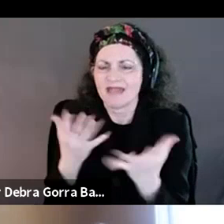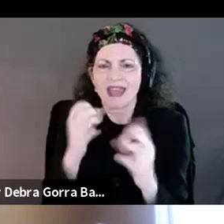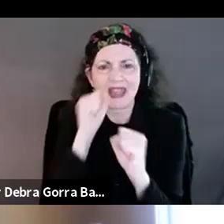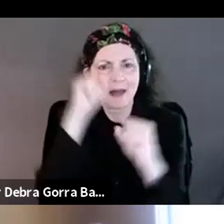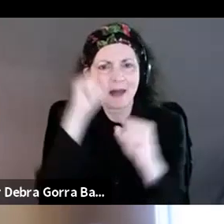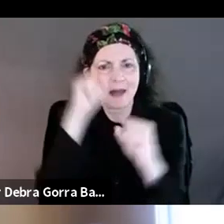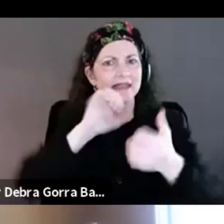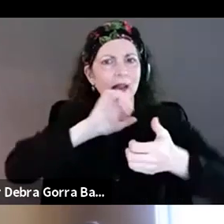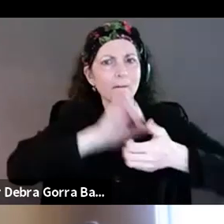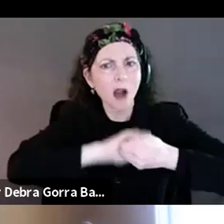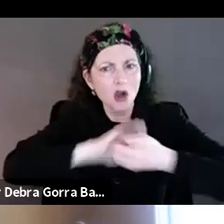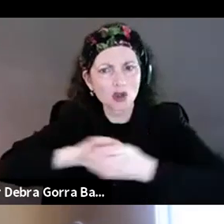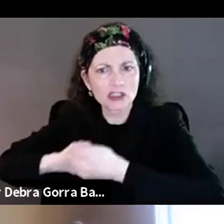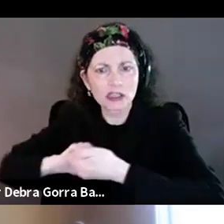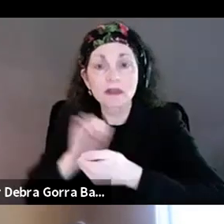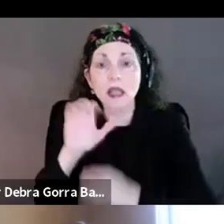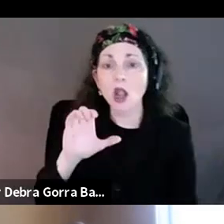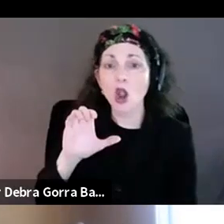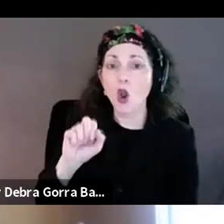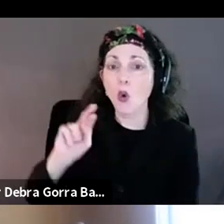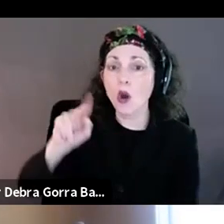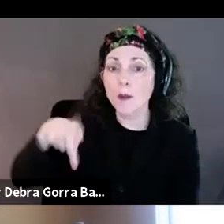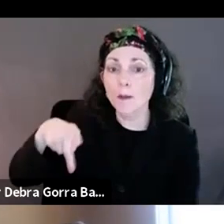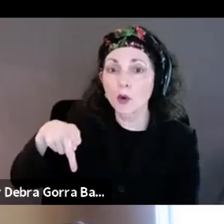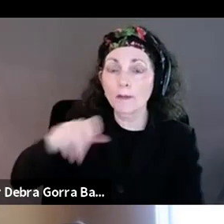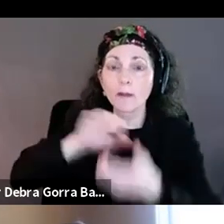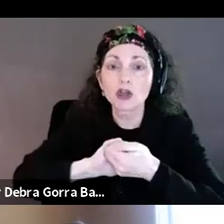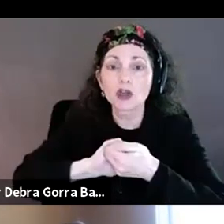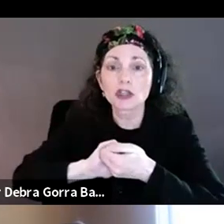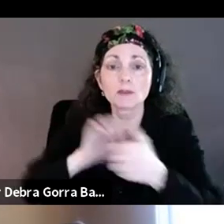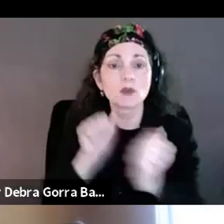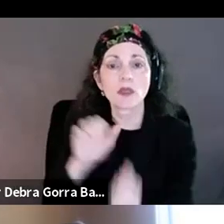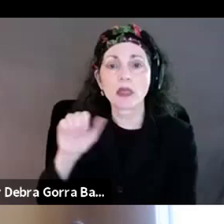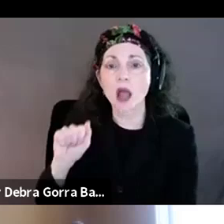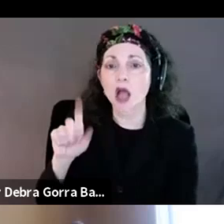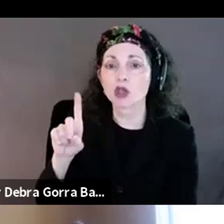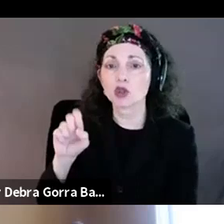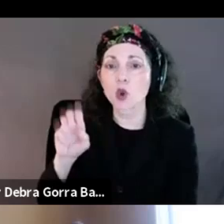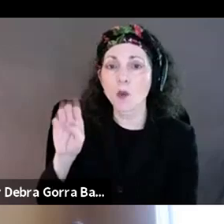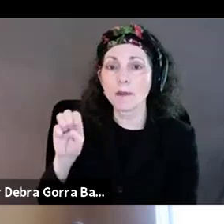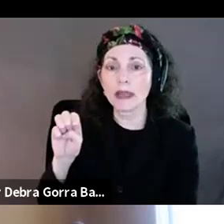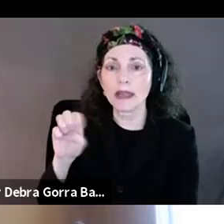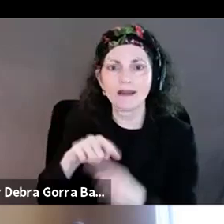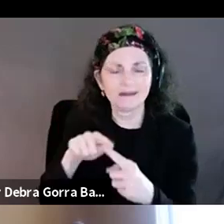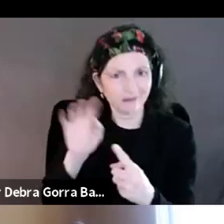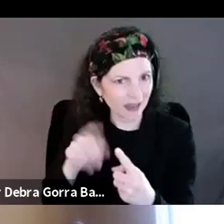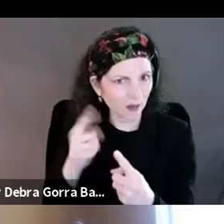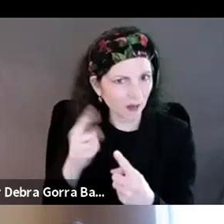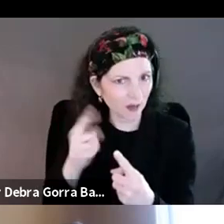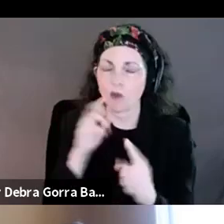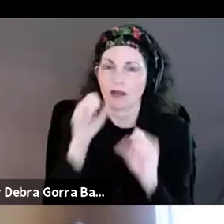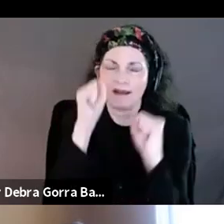the corporate partnerships, like the fellowship program with Adobe and all of that. And, and they're amazing. We have a really